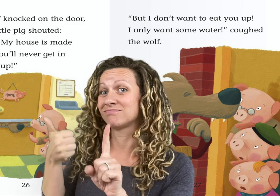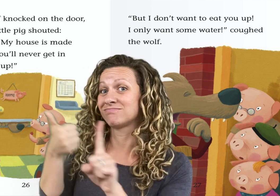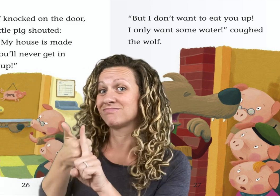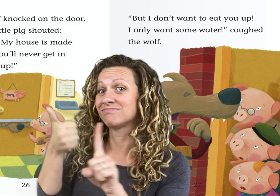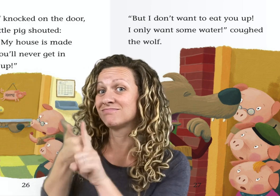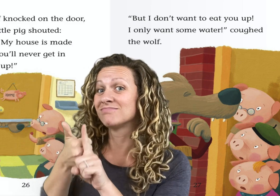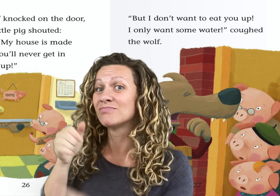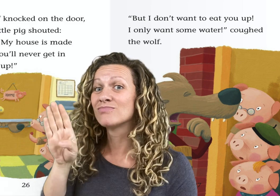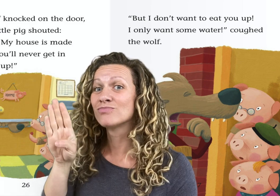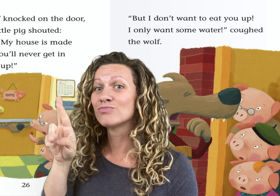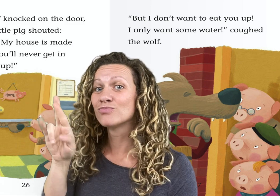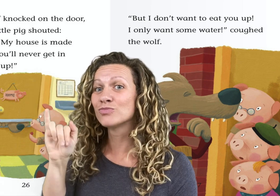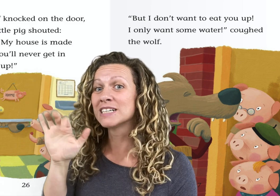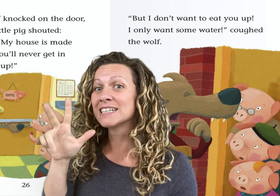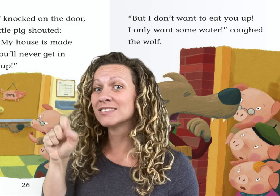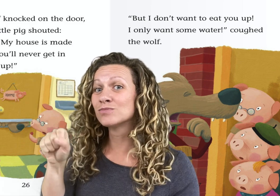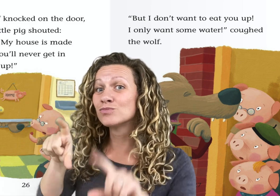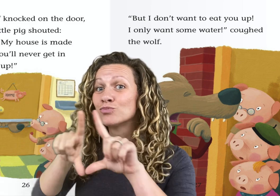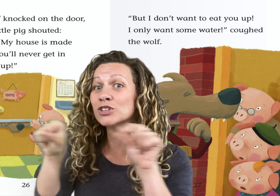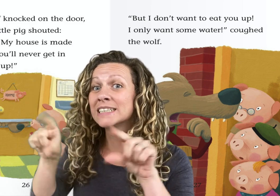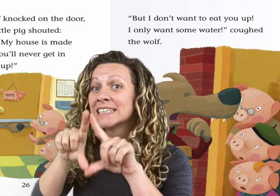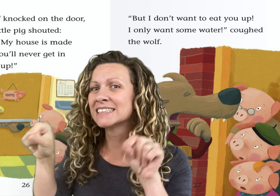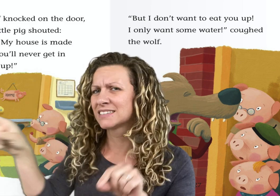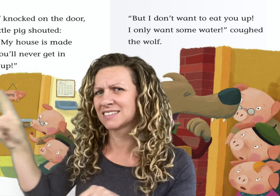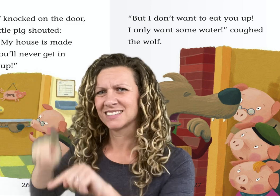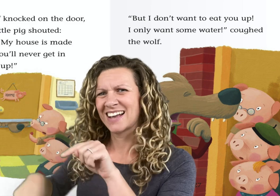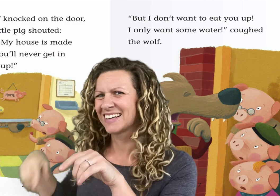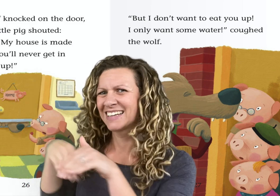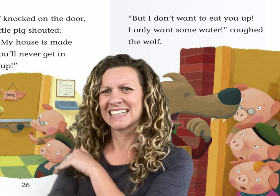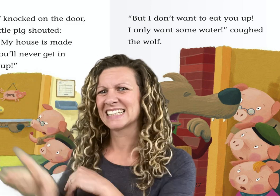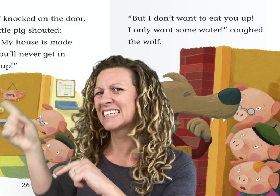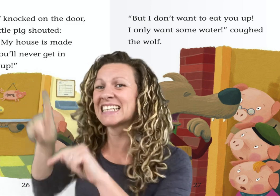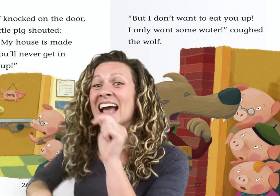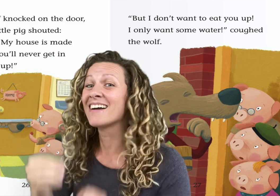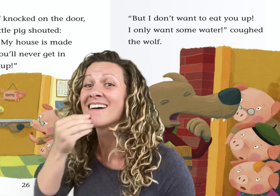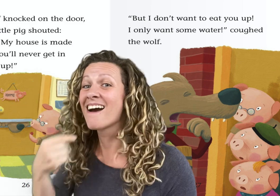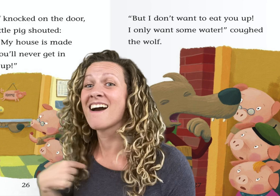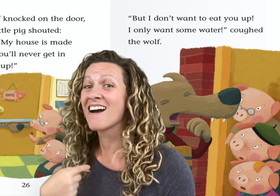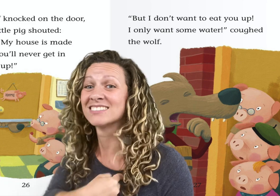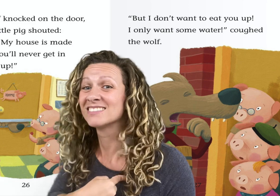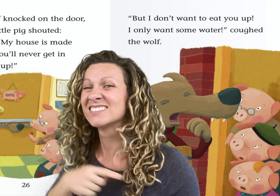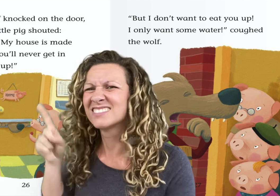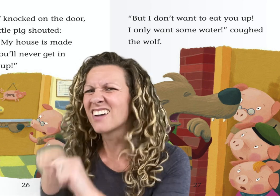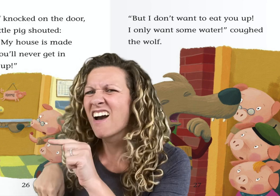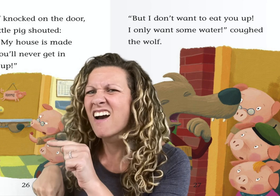is made of bricks. You'll never get in and eat us up.